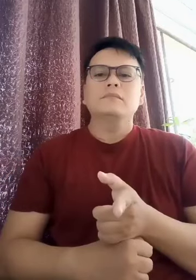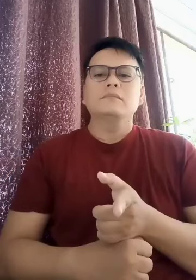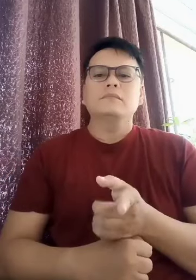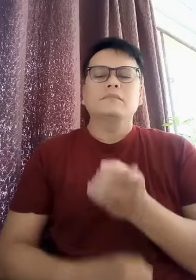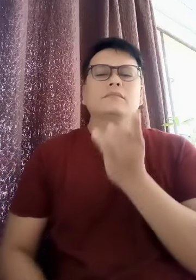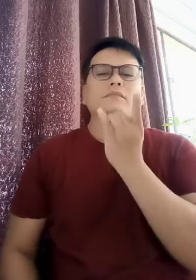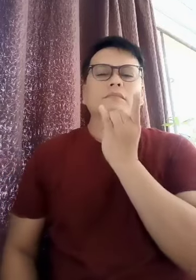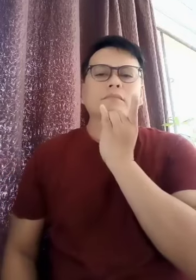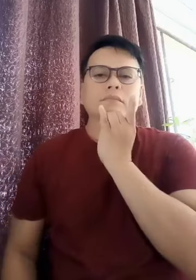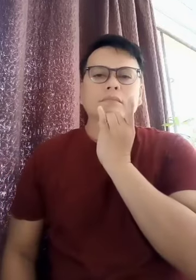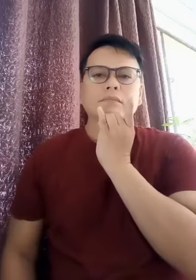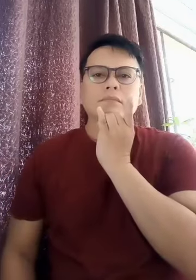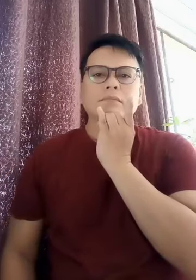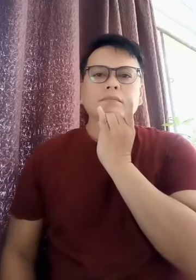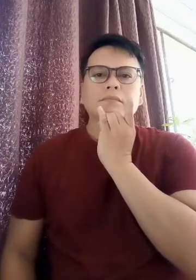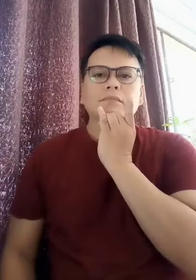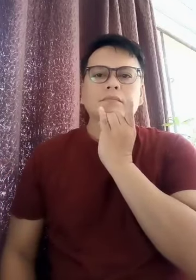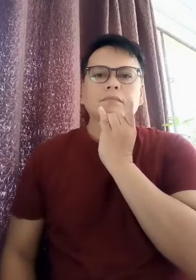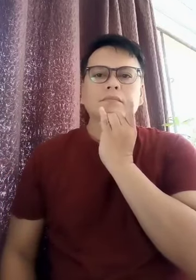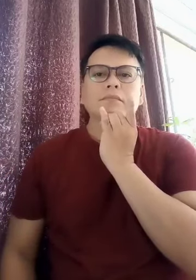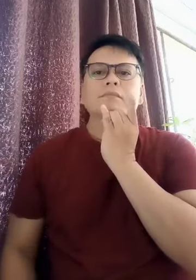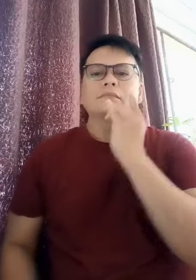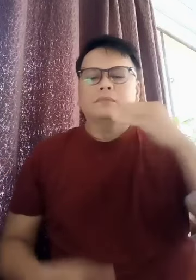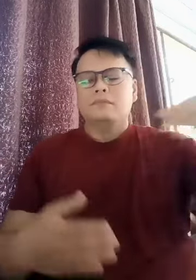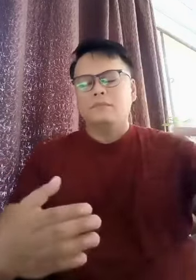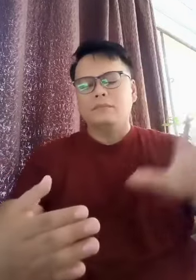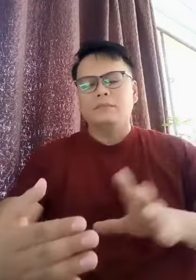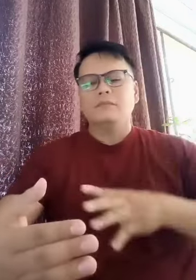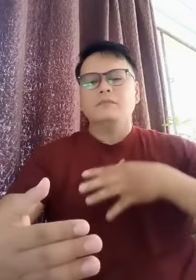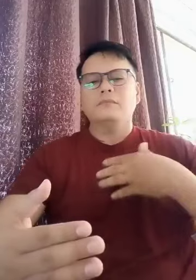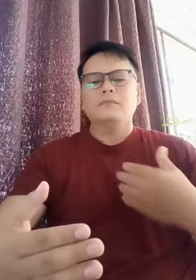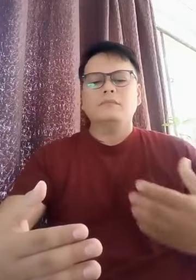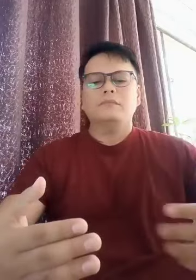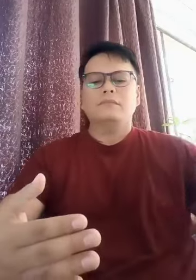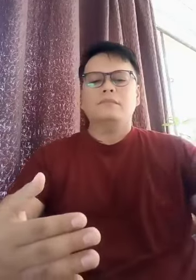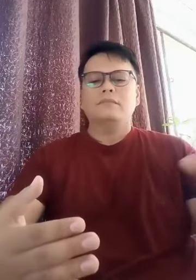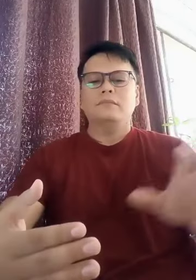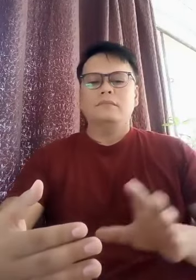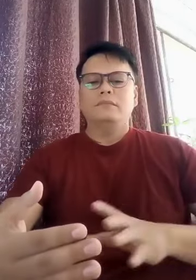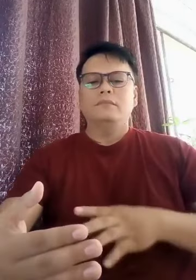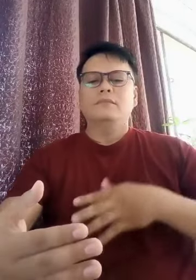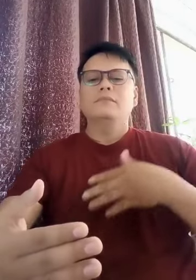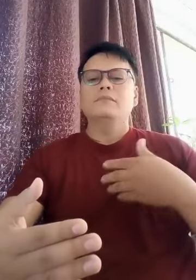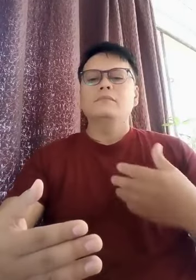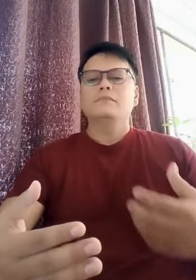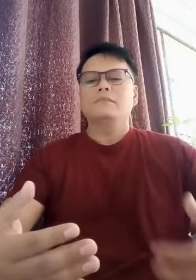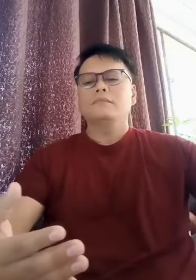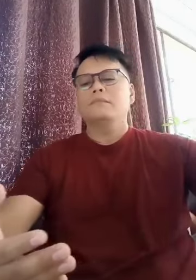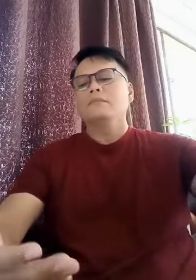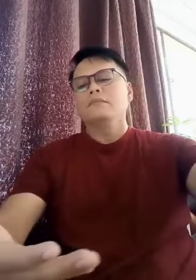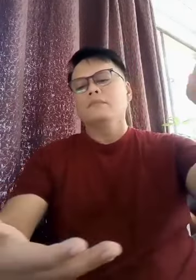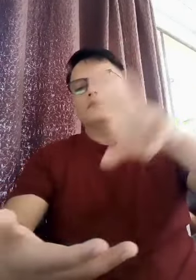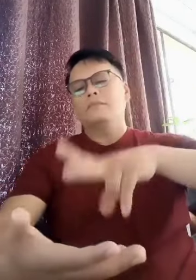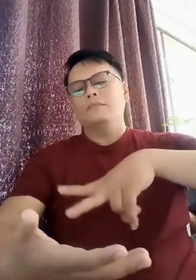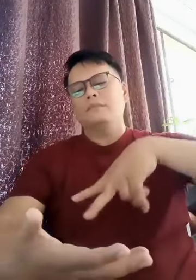what is wrong, I can sing just any song, I can